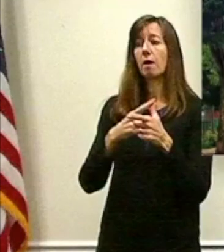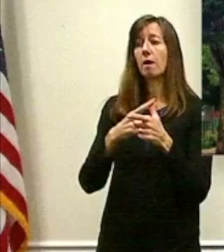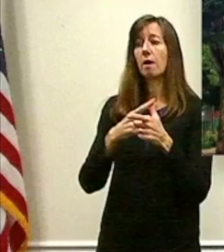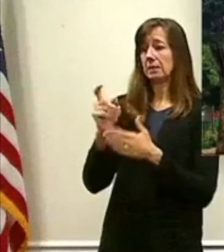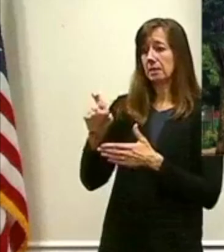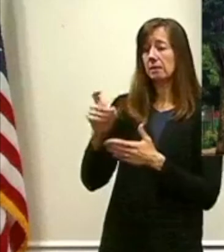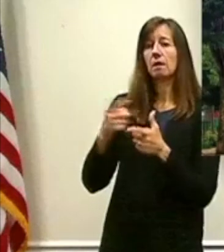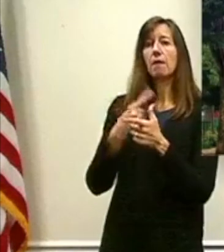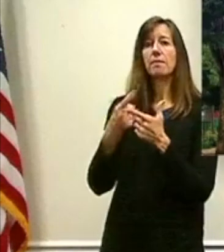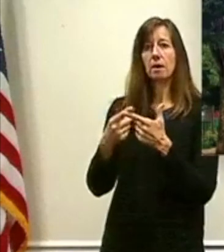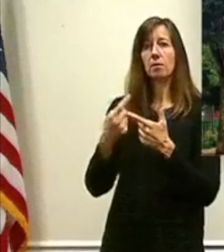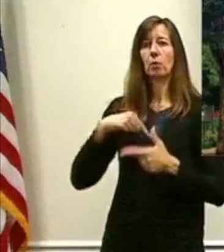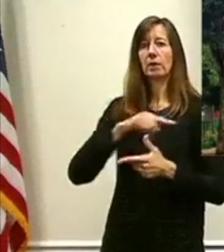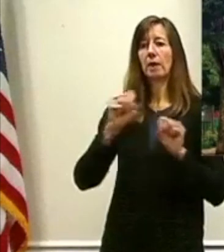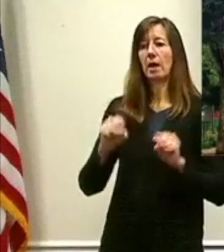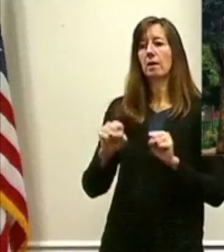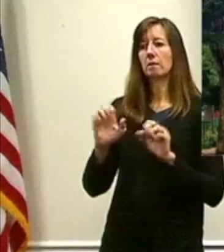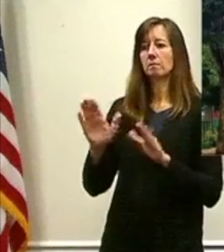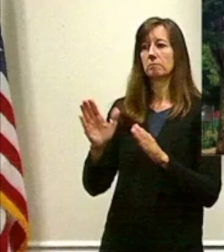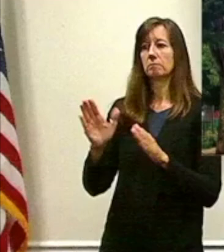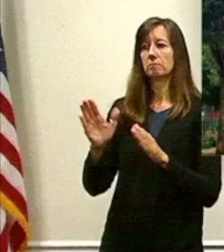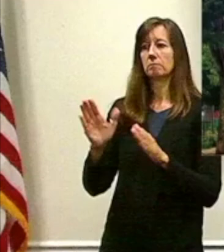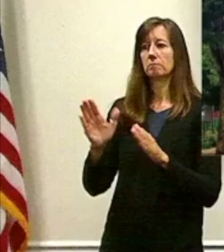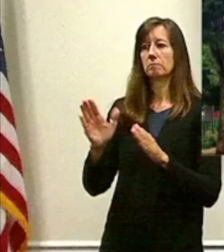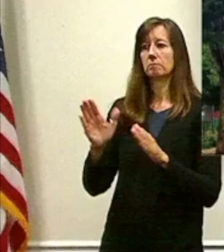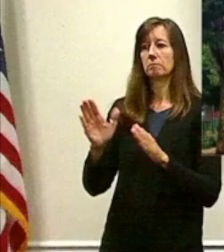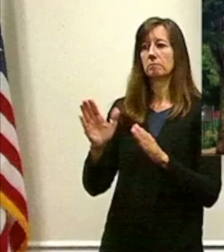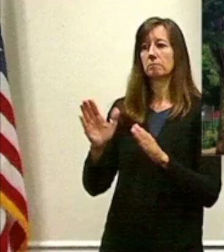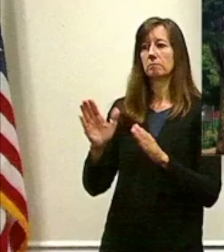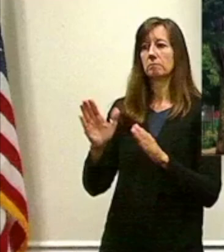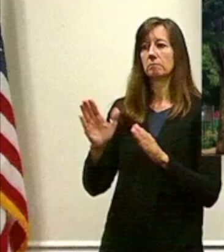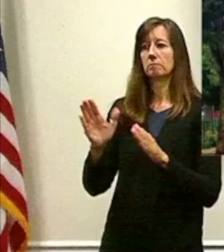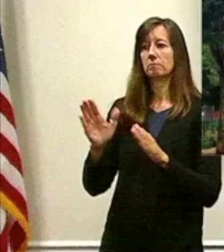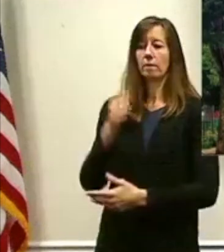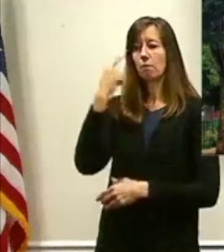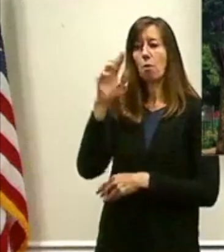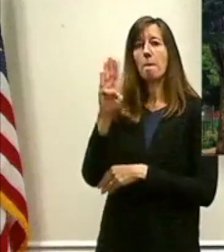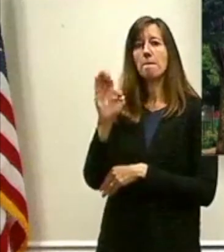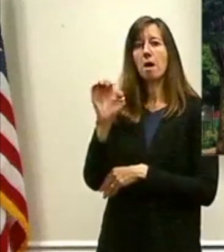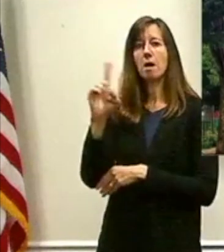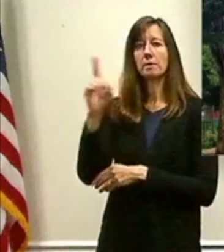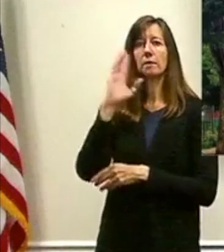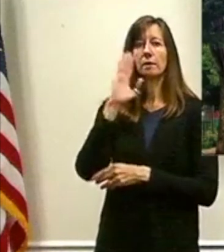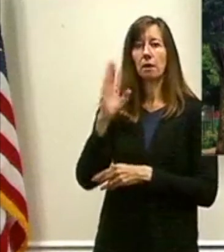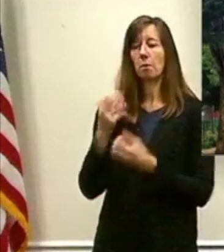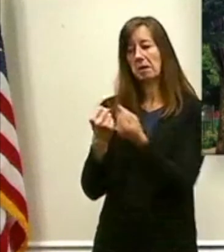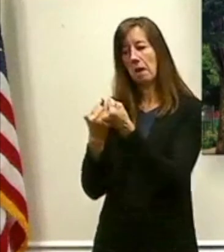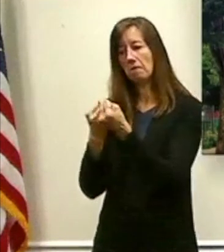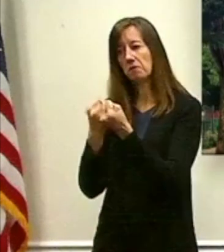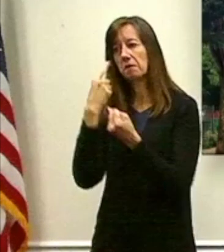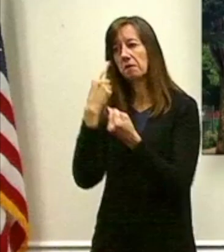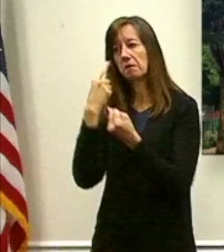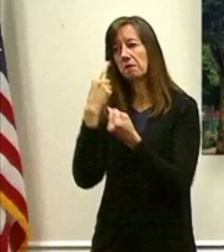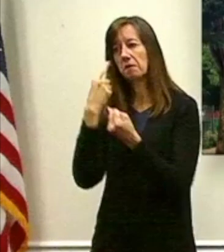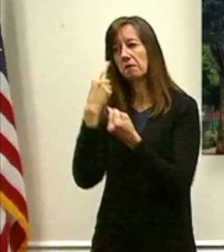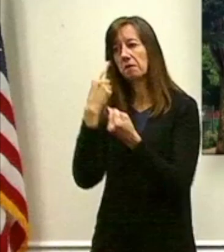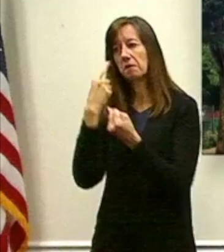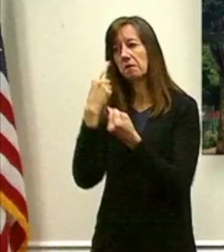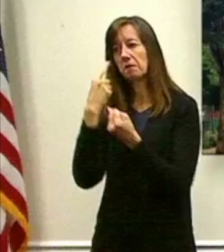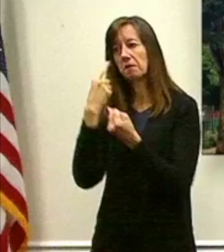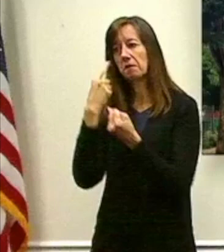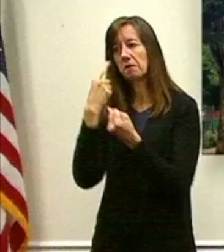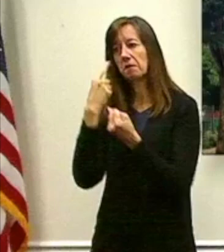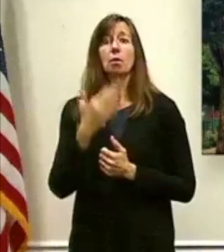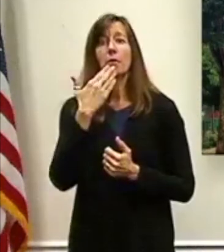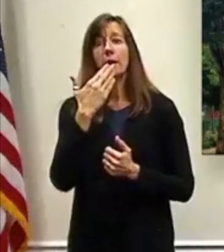bonding authority to allow that to happen. And I'll certainly be advocating for that. So with that, I appreciate you joining us this evening.